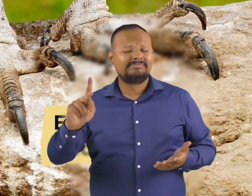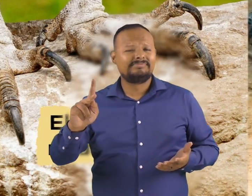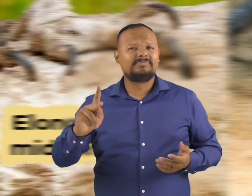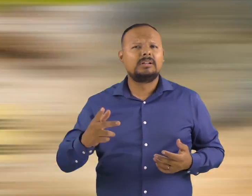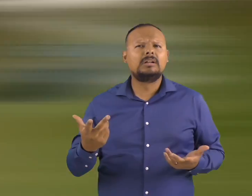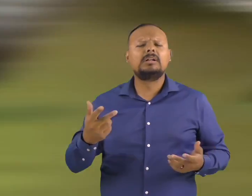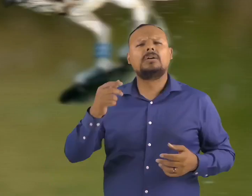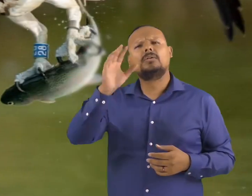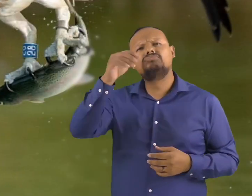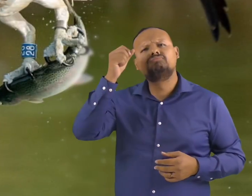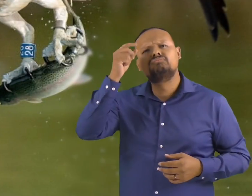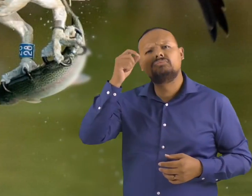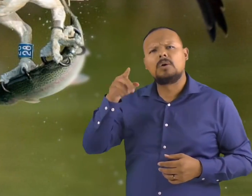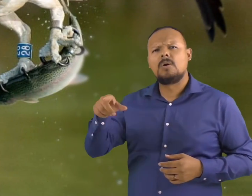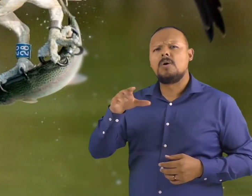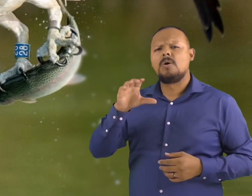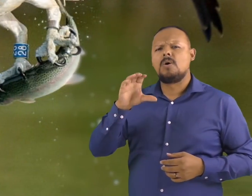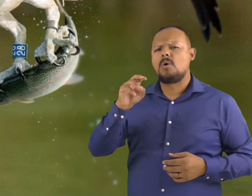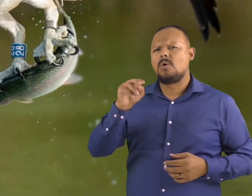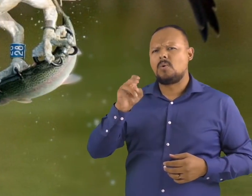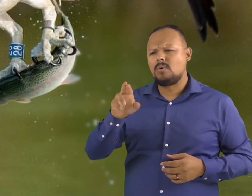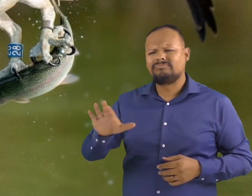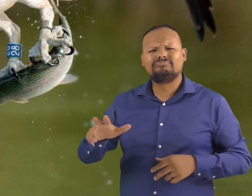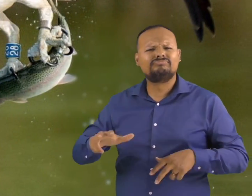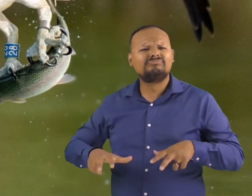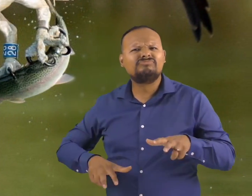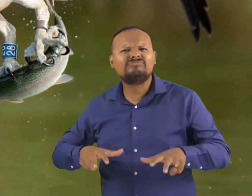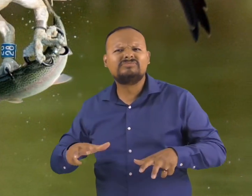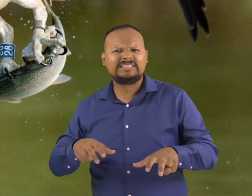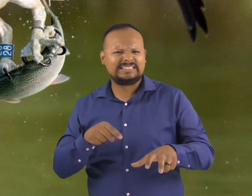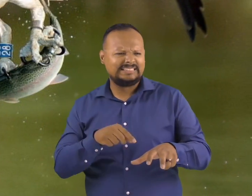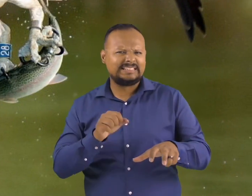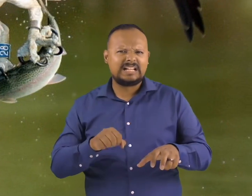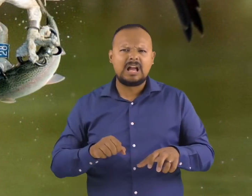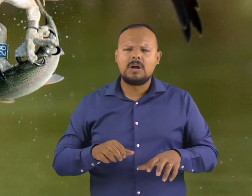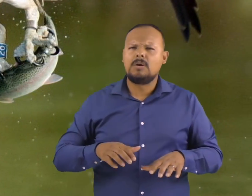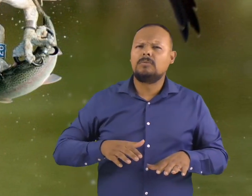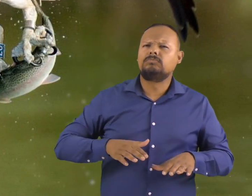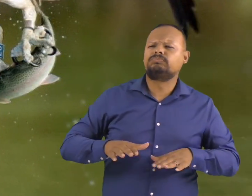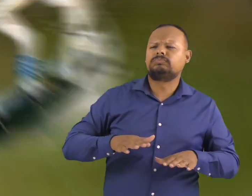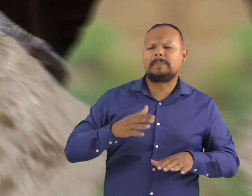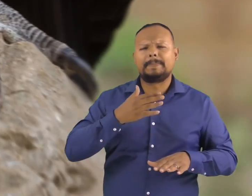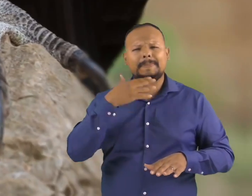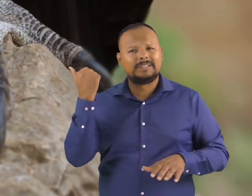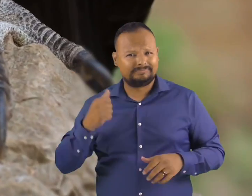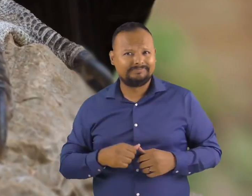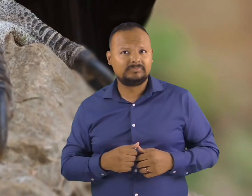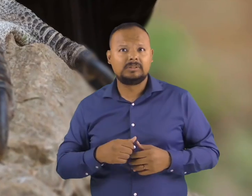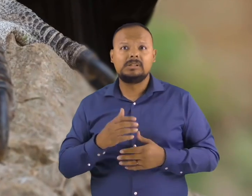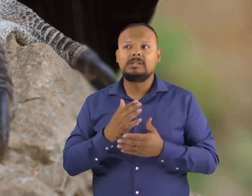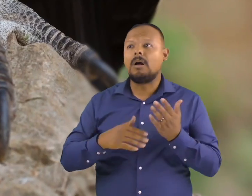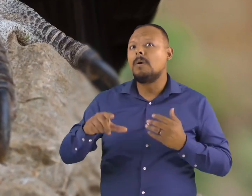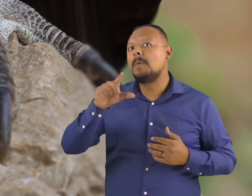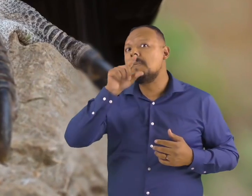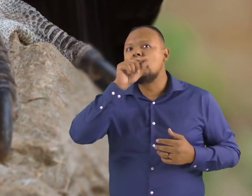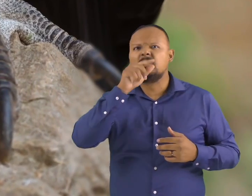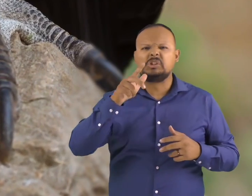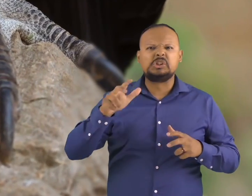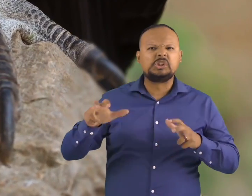walking. For example, many birds of prey use their talons as weapons, but not condors. Instead,